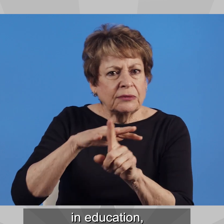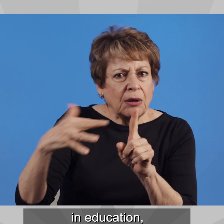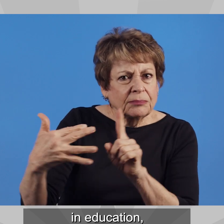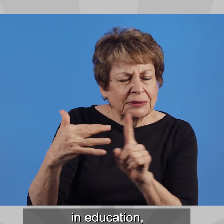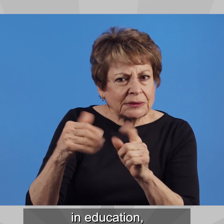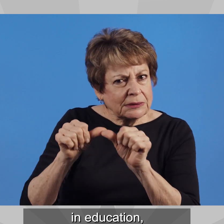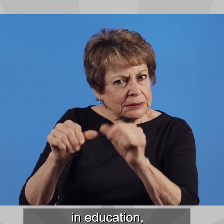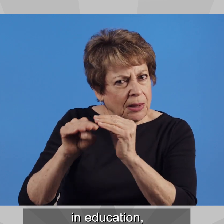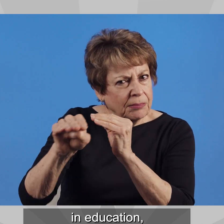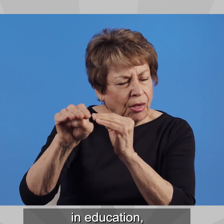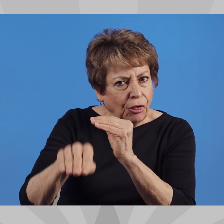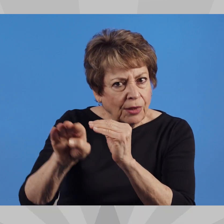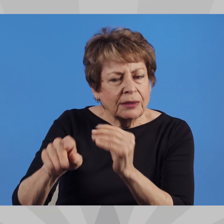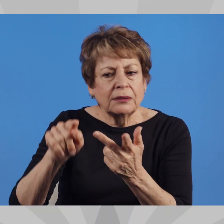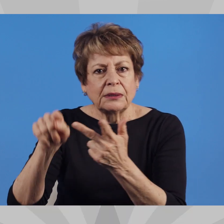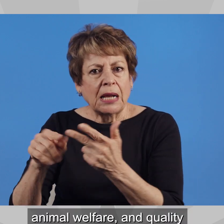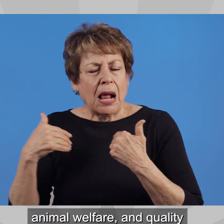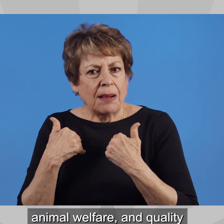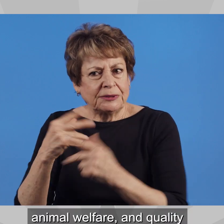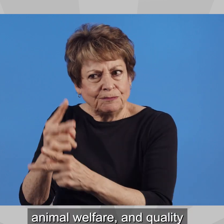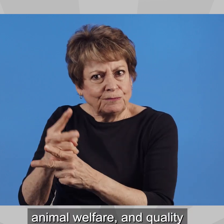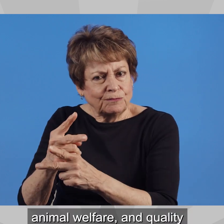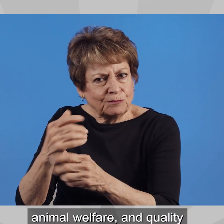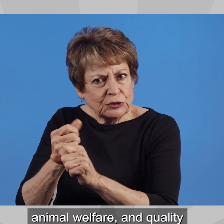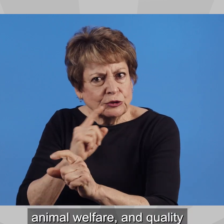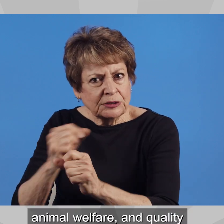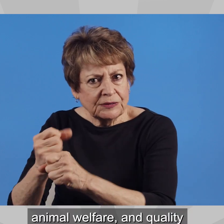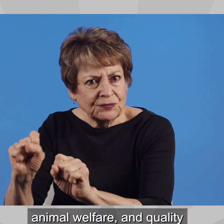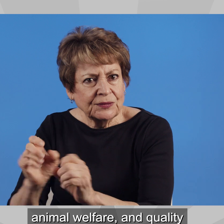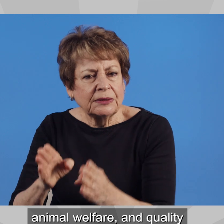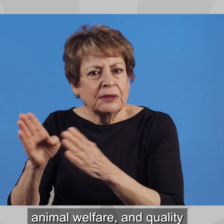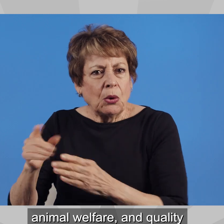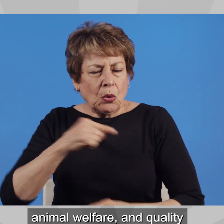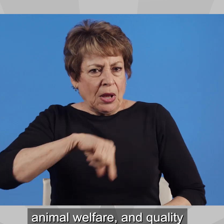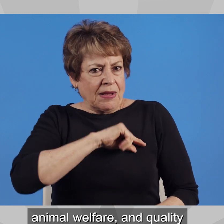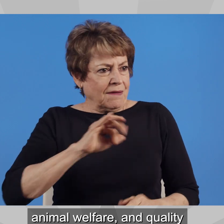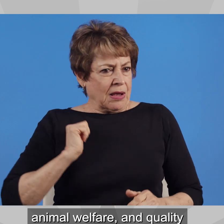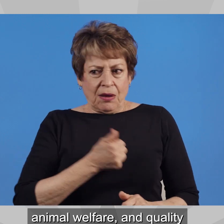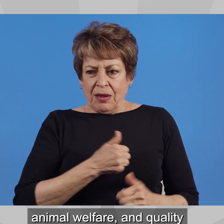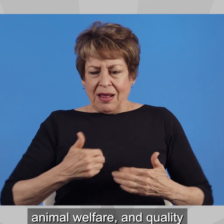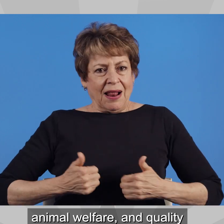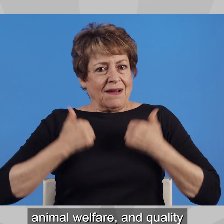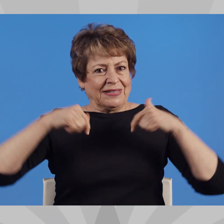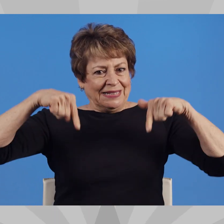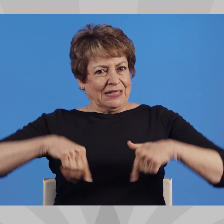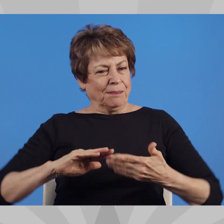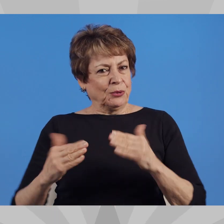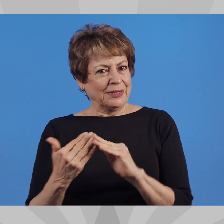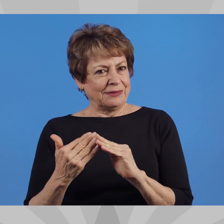environmental sustainability, animal welfare, and quality of life in our community.